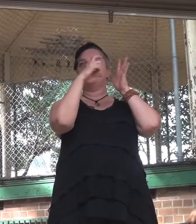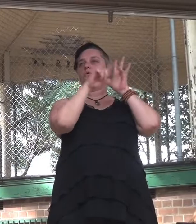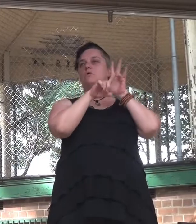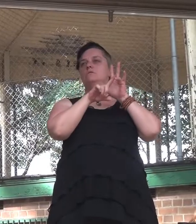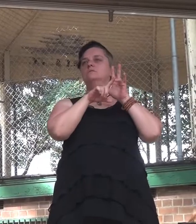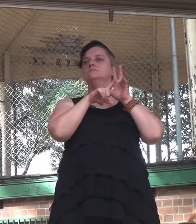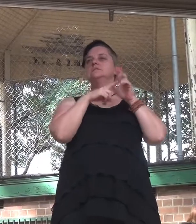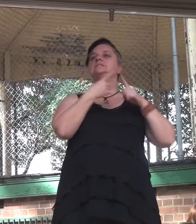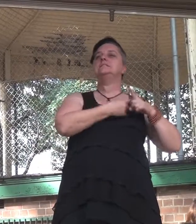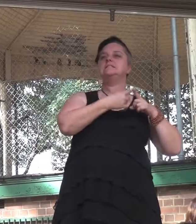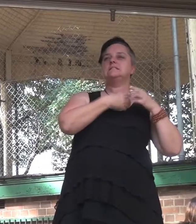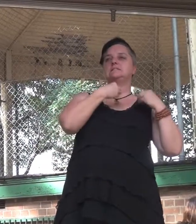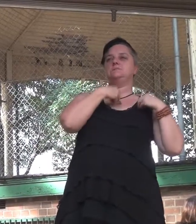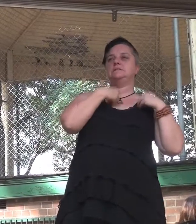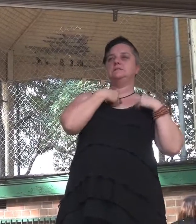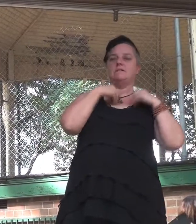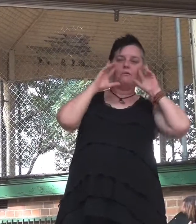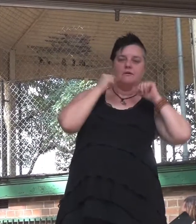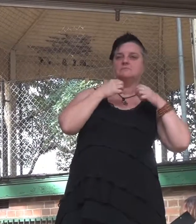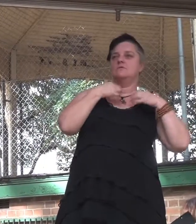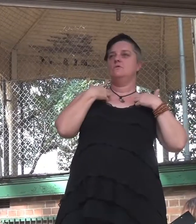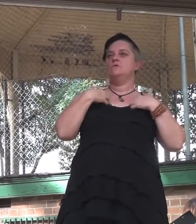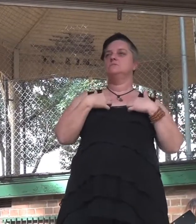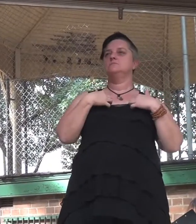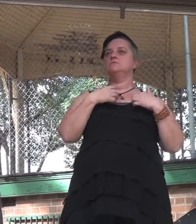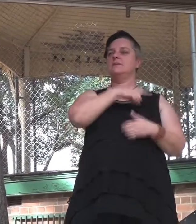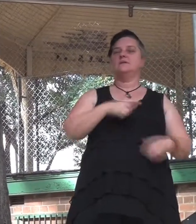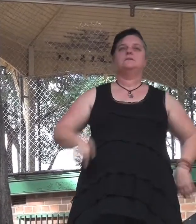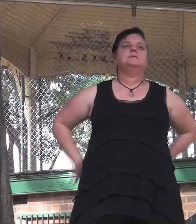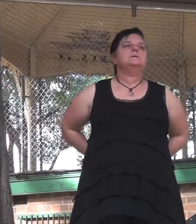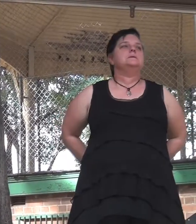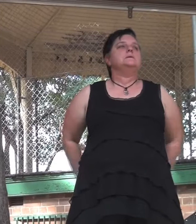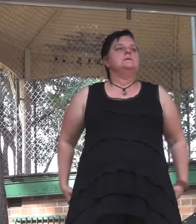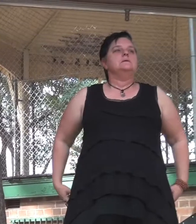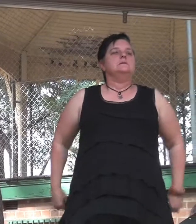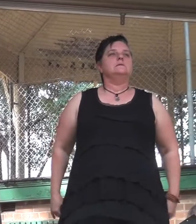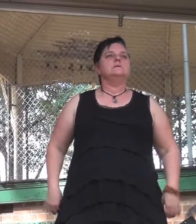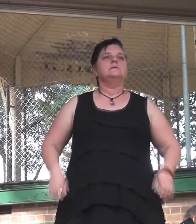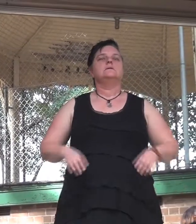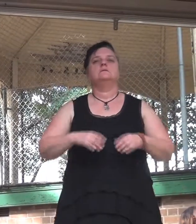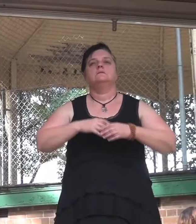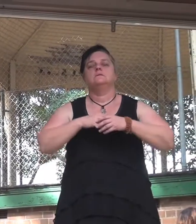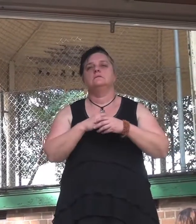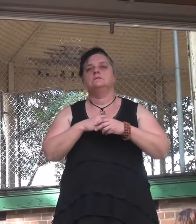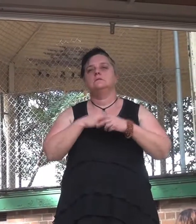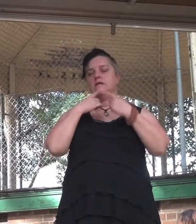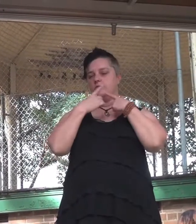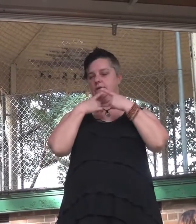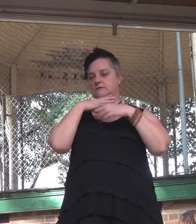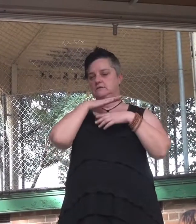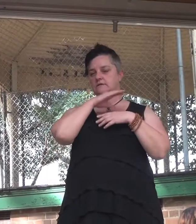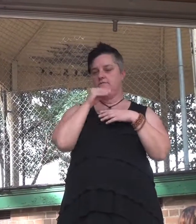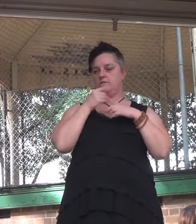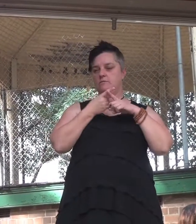oppose it. And the latest figures from the UK, which were released last week, found that the top 1%,